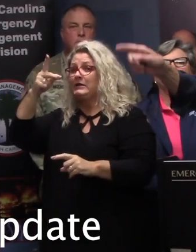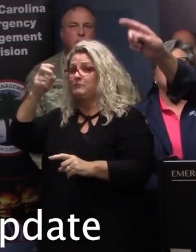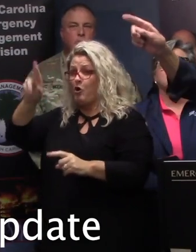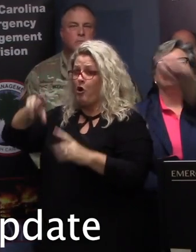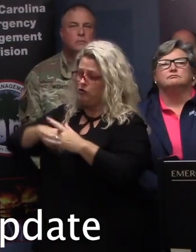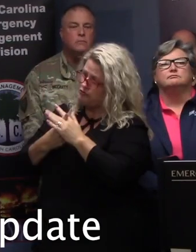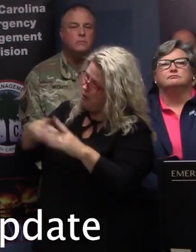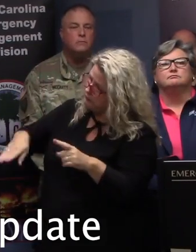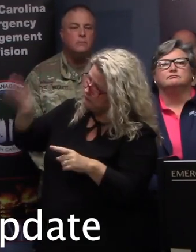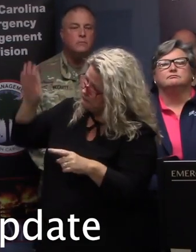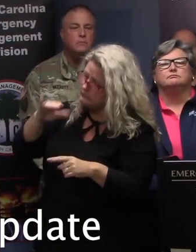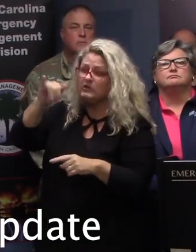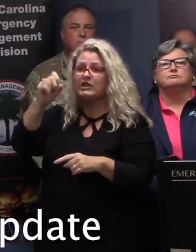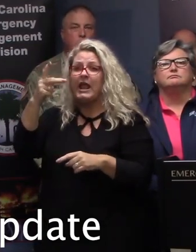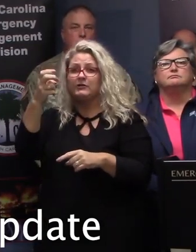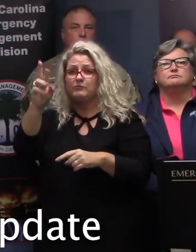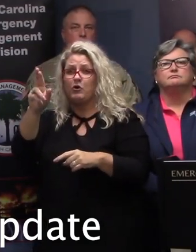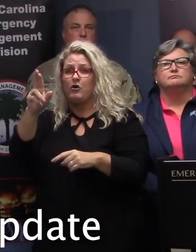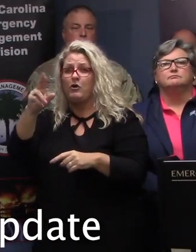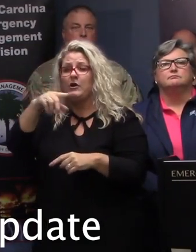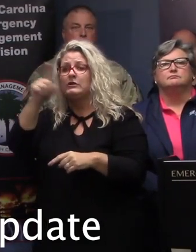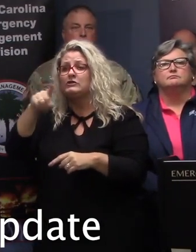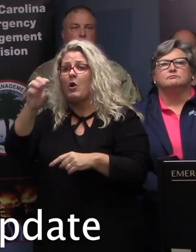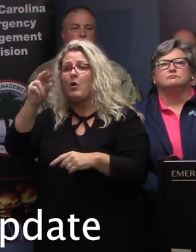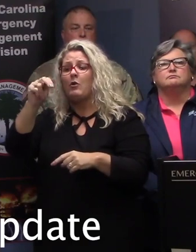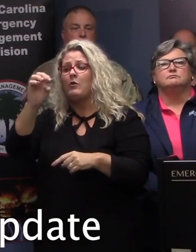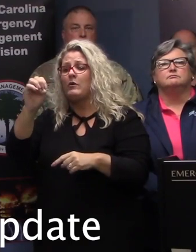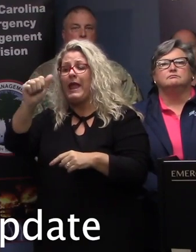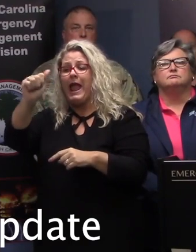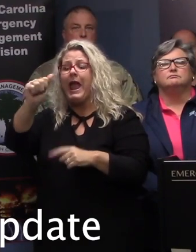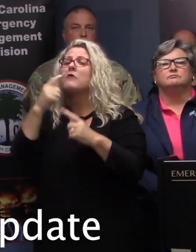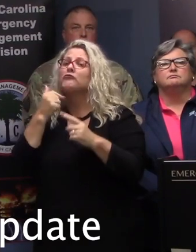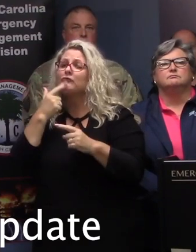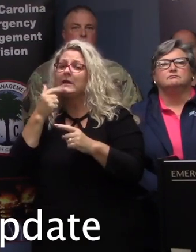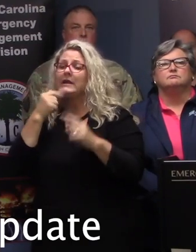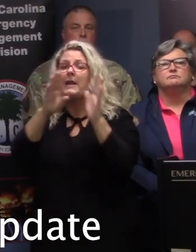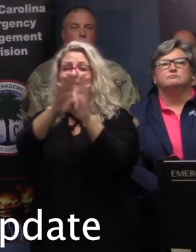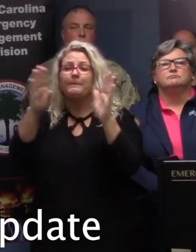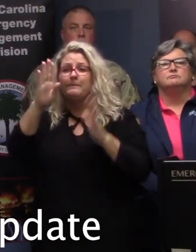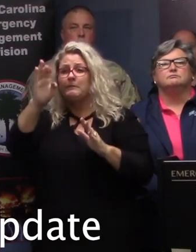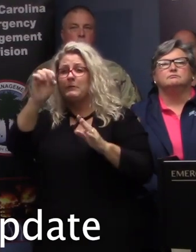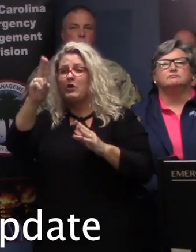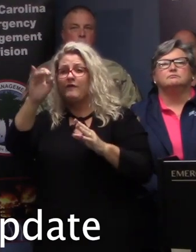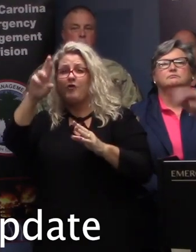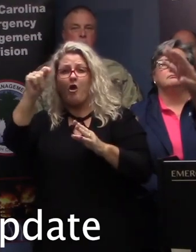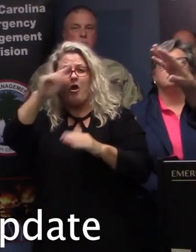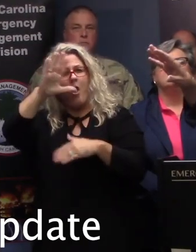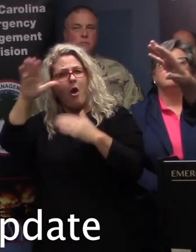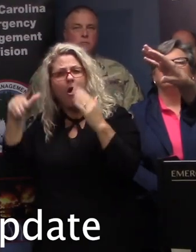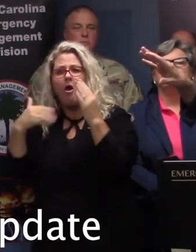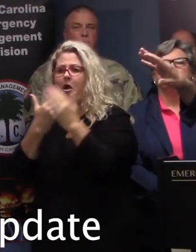at the south and going up. Zone A, which is red, and Buford, it's all of Buford County.